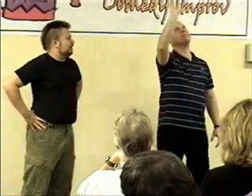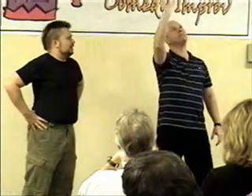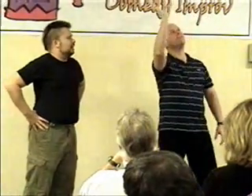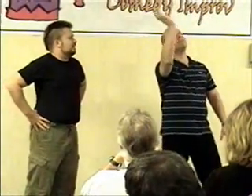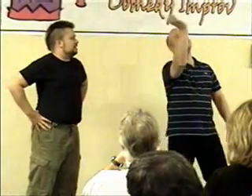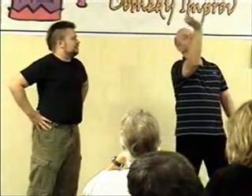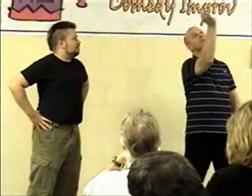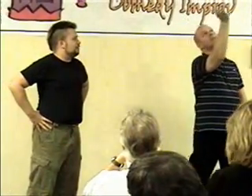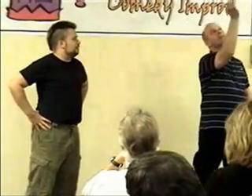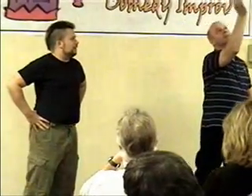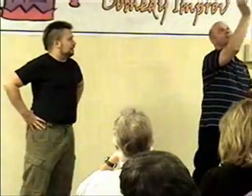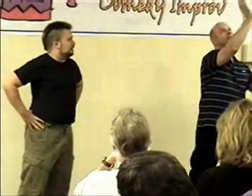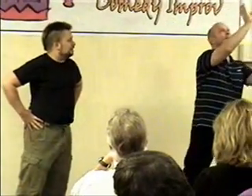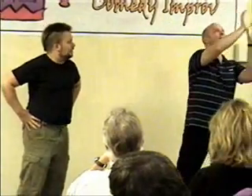Really? I think you're overdoing it.